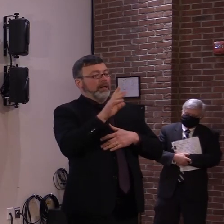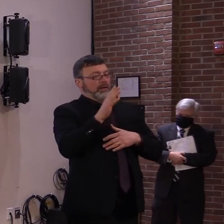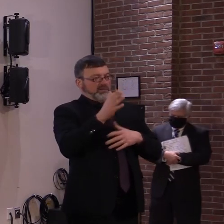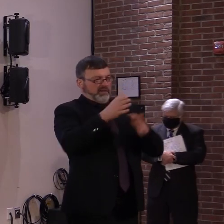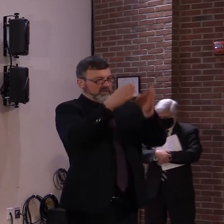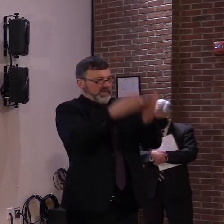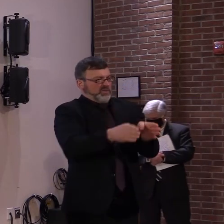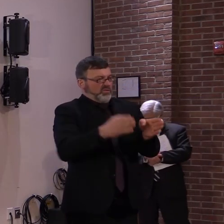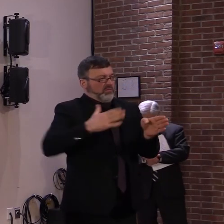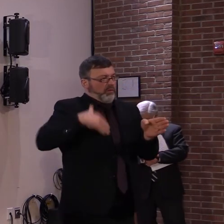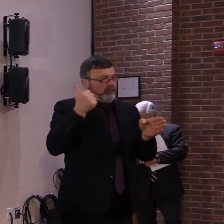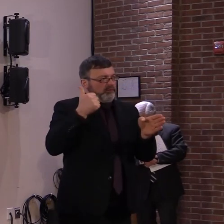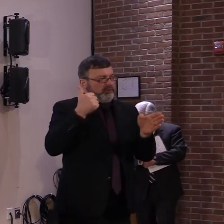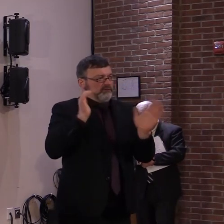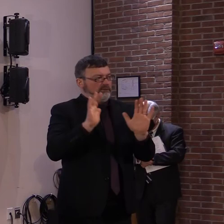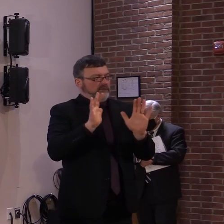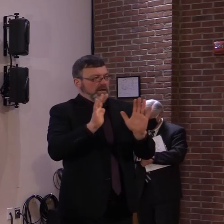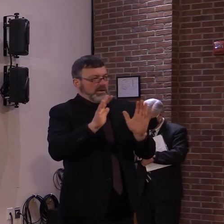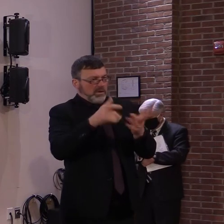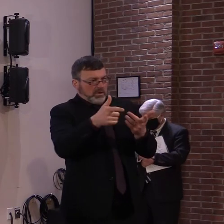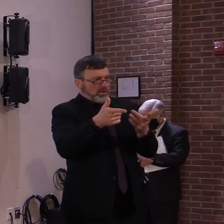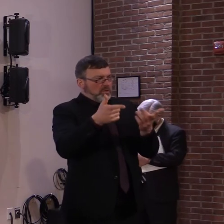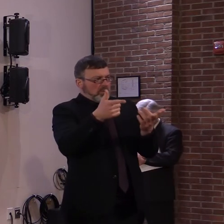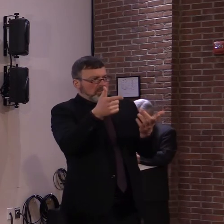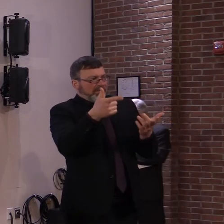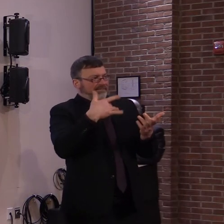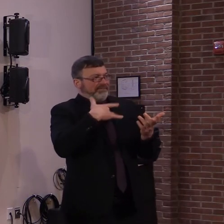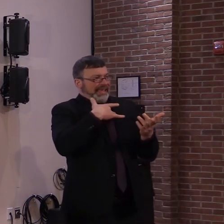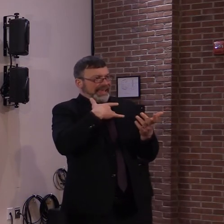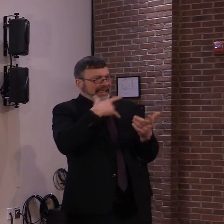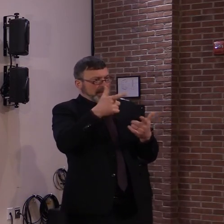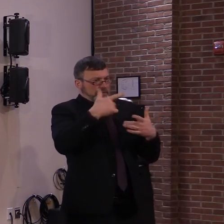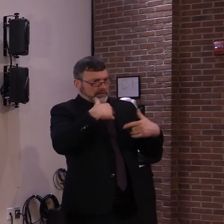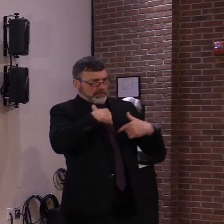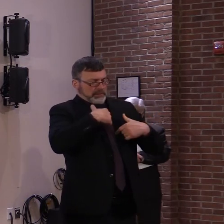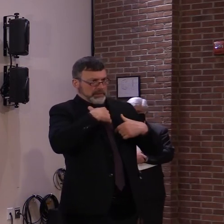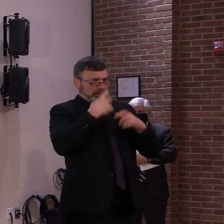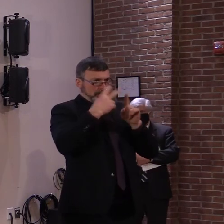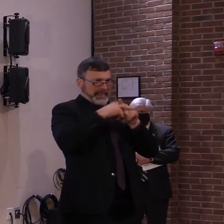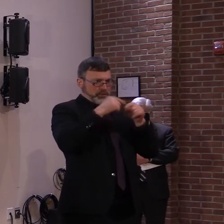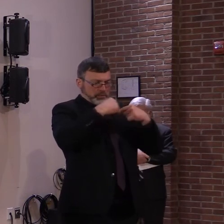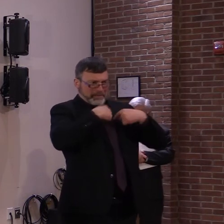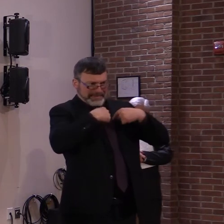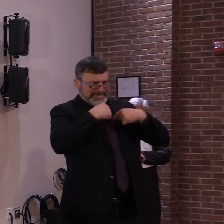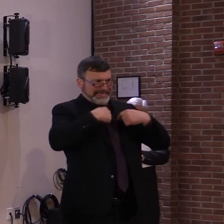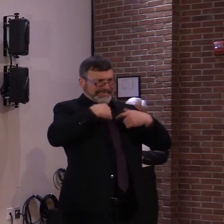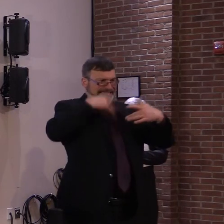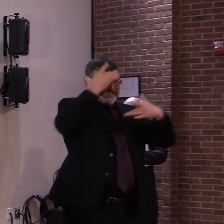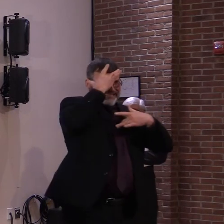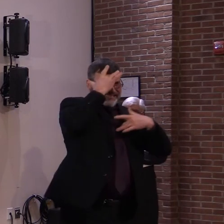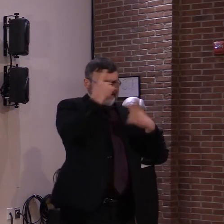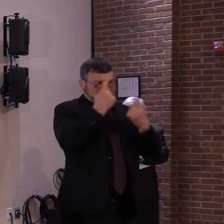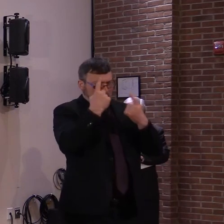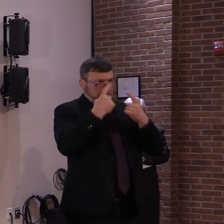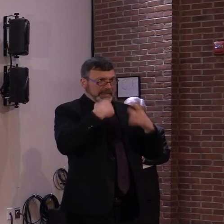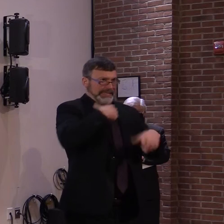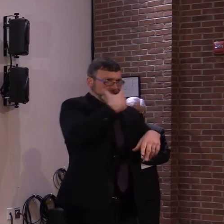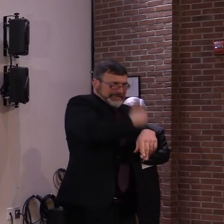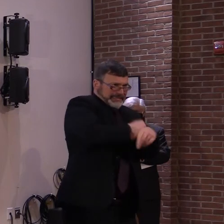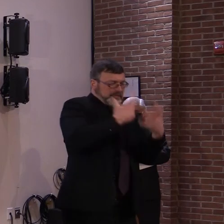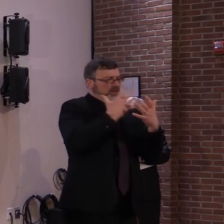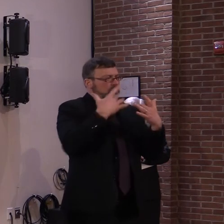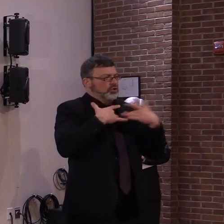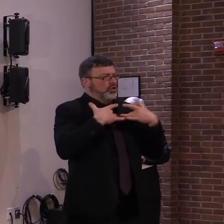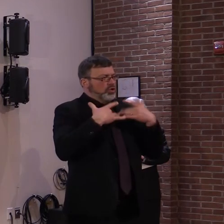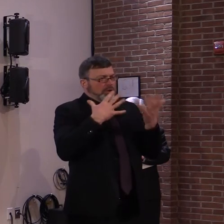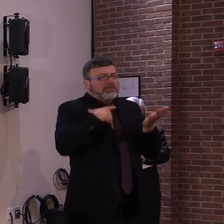have for diseases, what they may or may not perceive as risk of getting the vaccine versus not getting the vaccine. Those